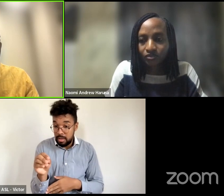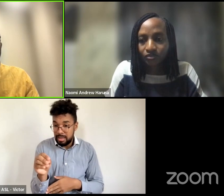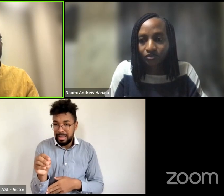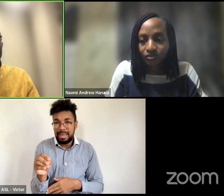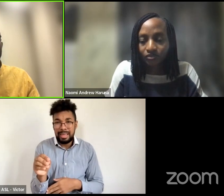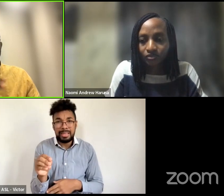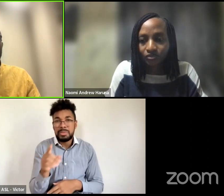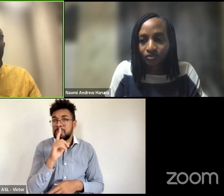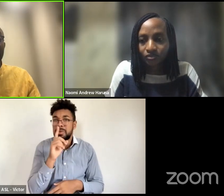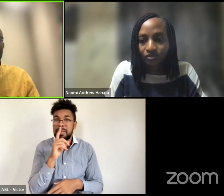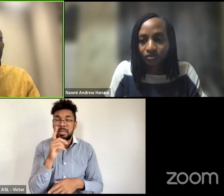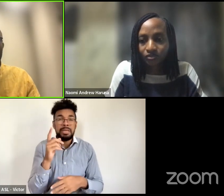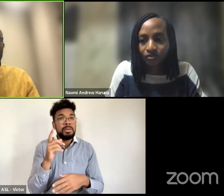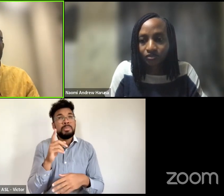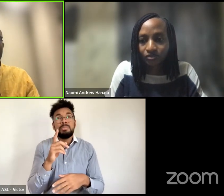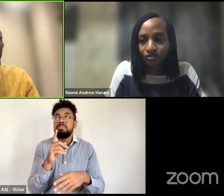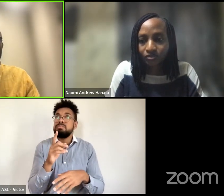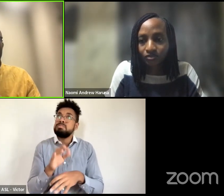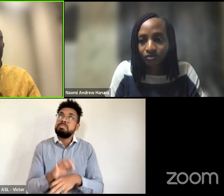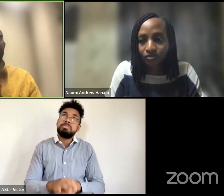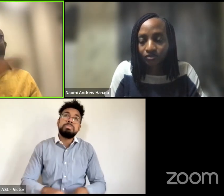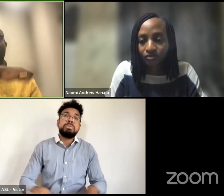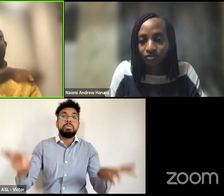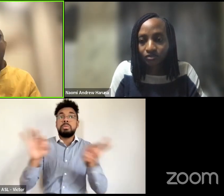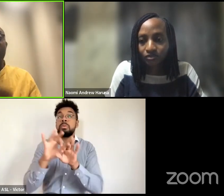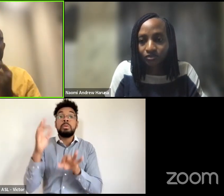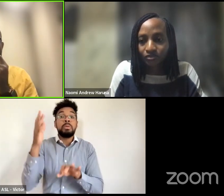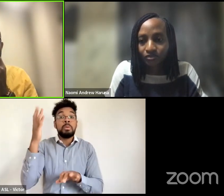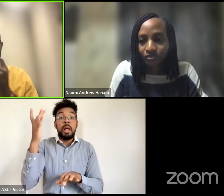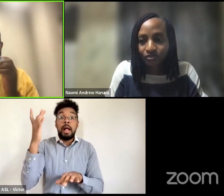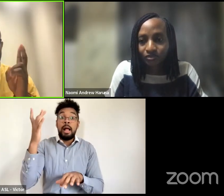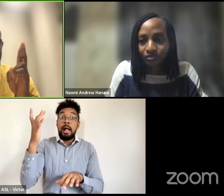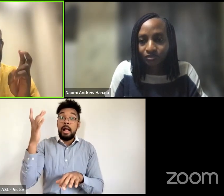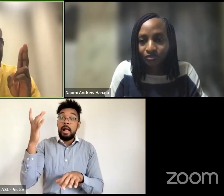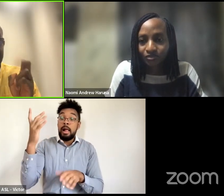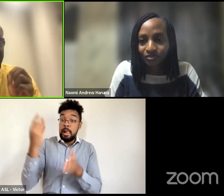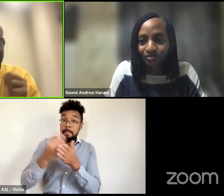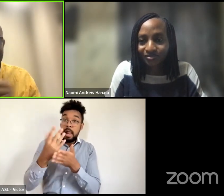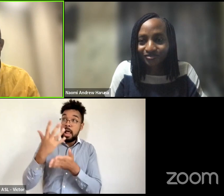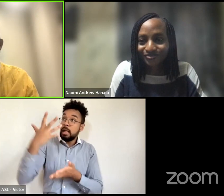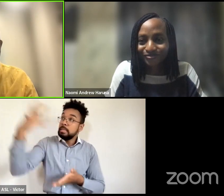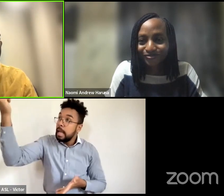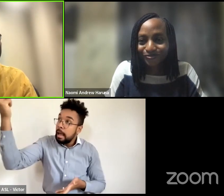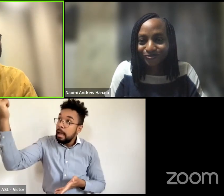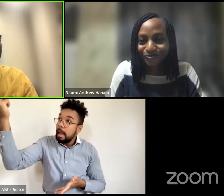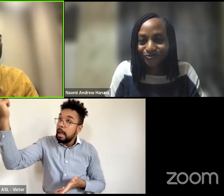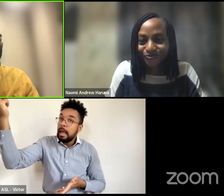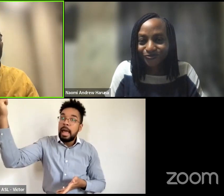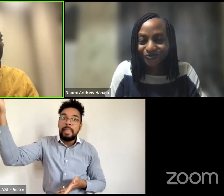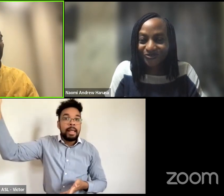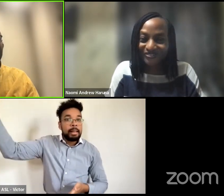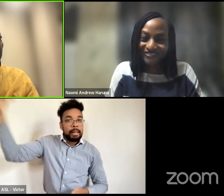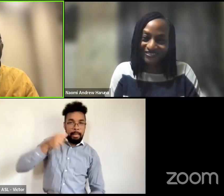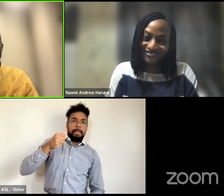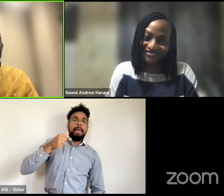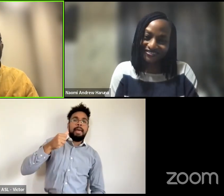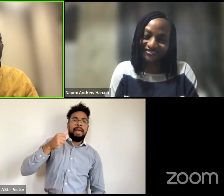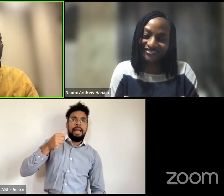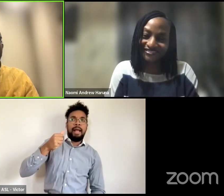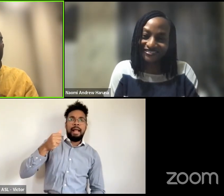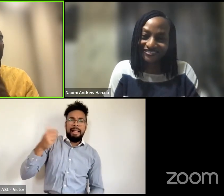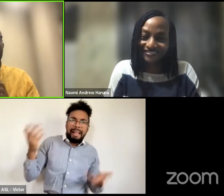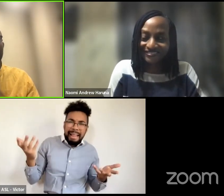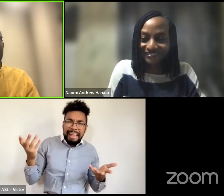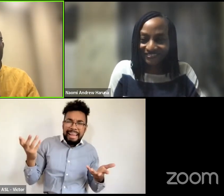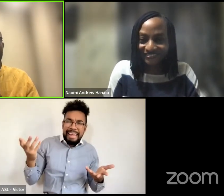whether capital is taken from us and then given back to us in terms of eight or eight